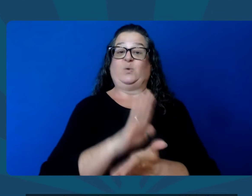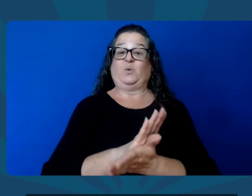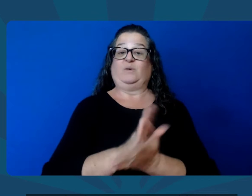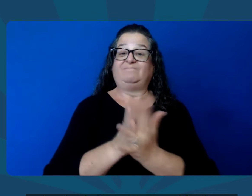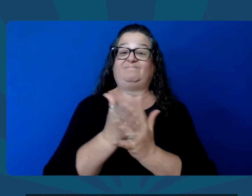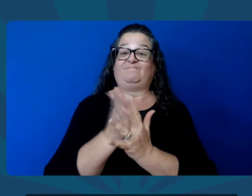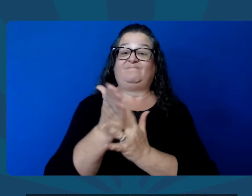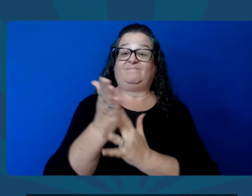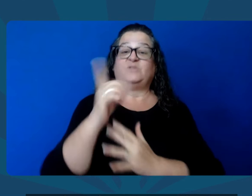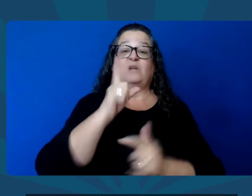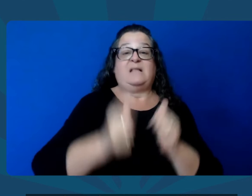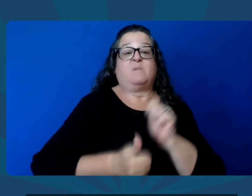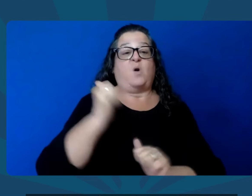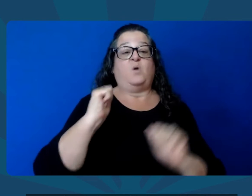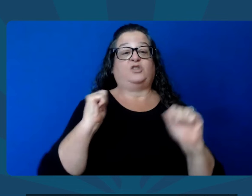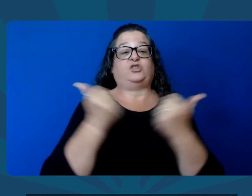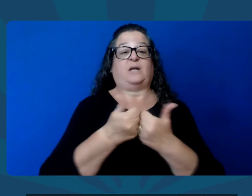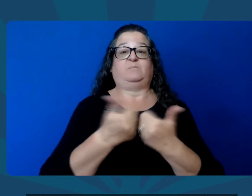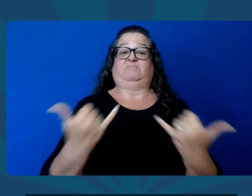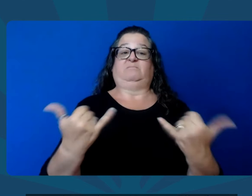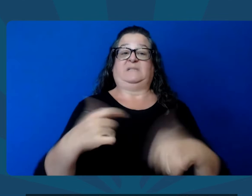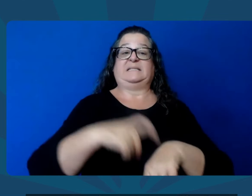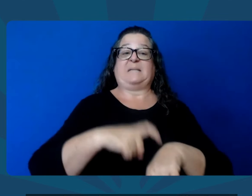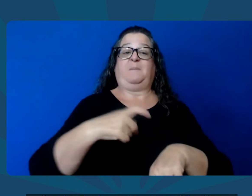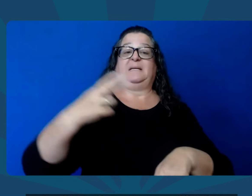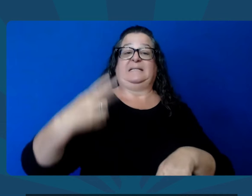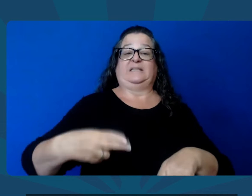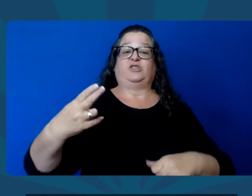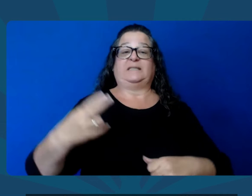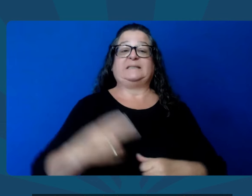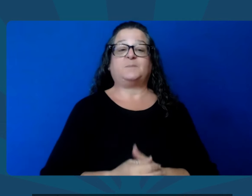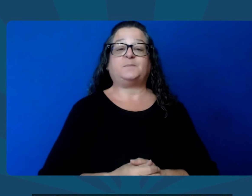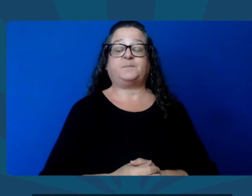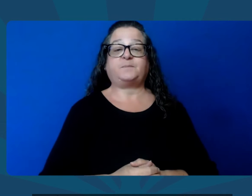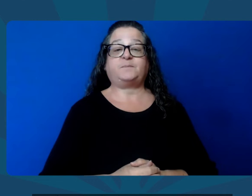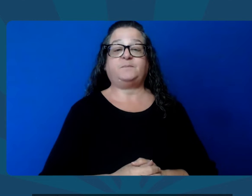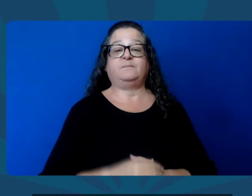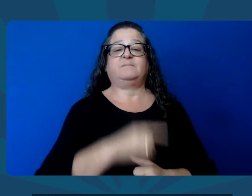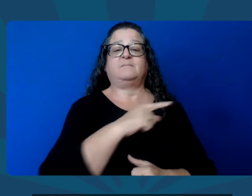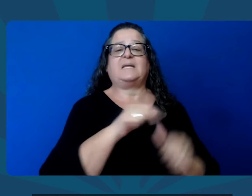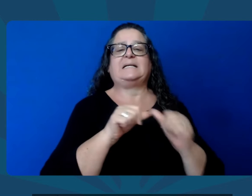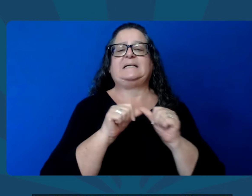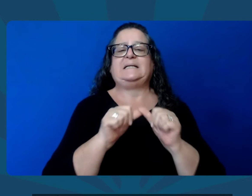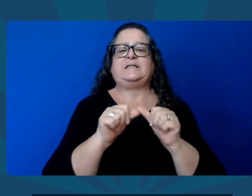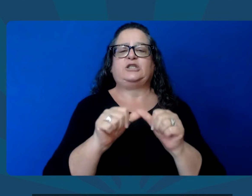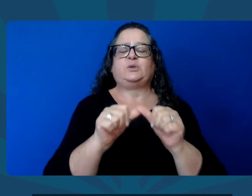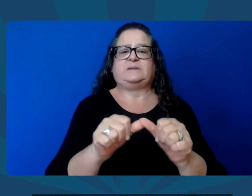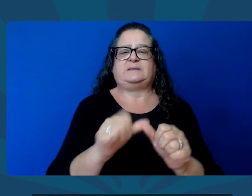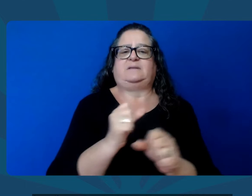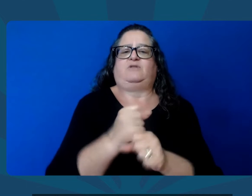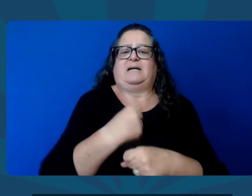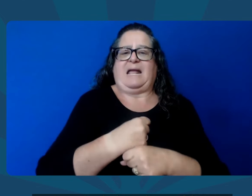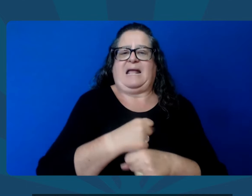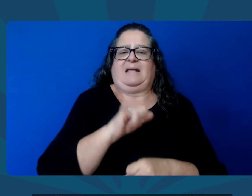to support students, teachers, and families, leading schools through one of the most challenging